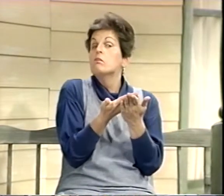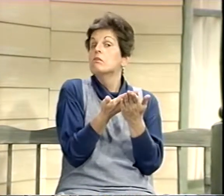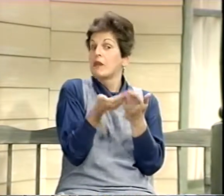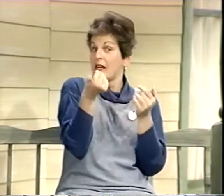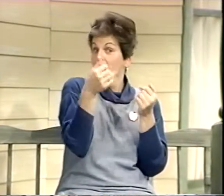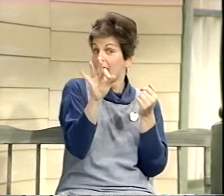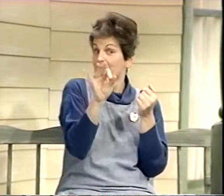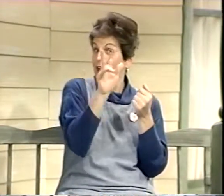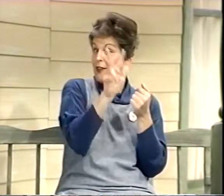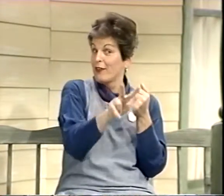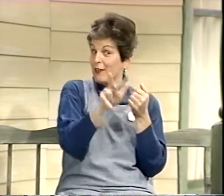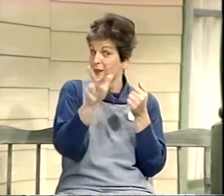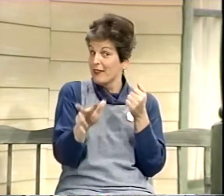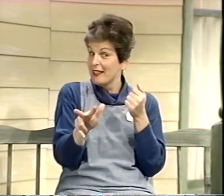in 1933.